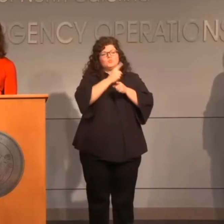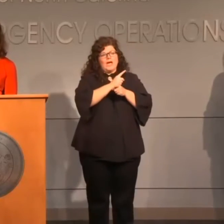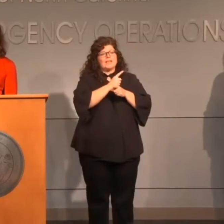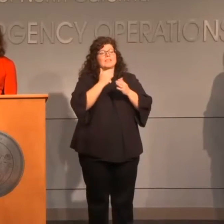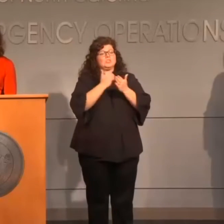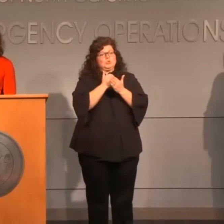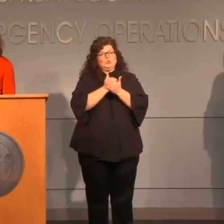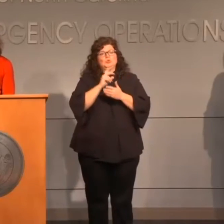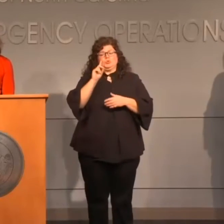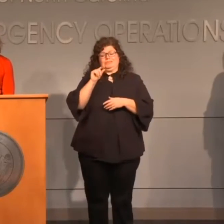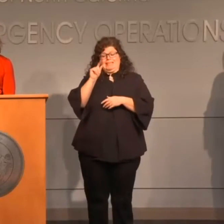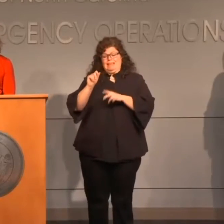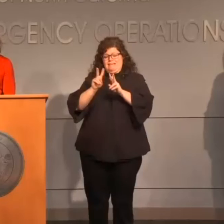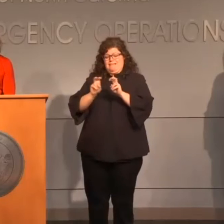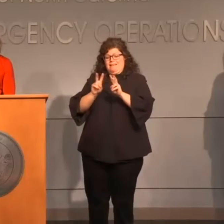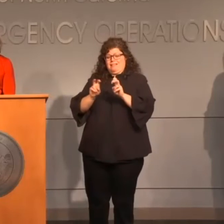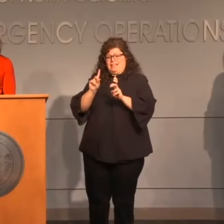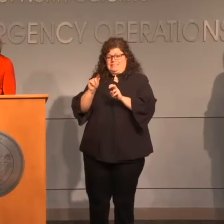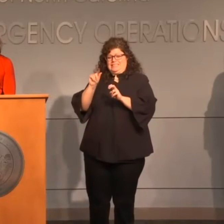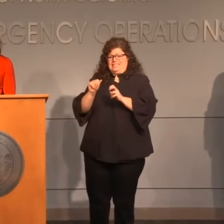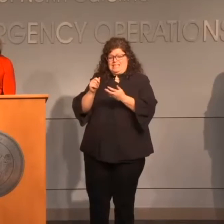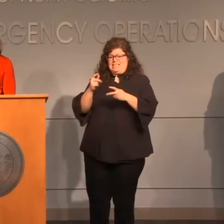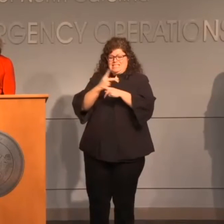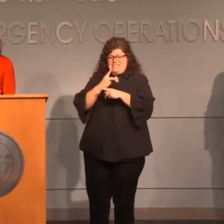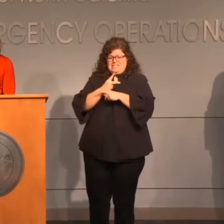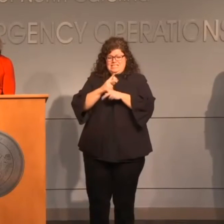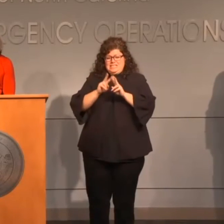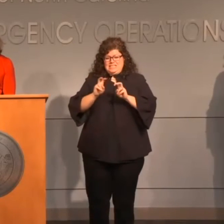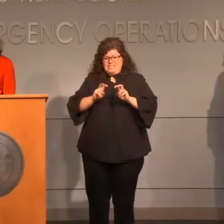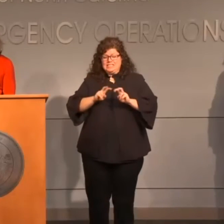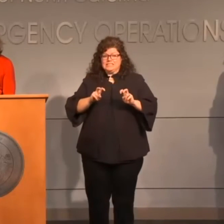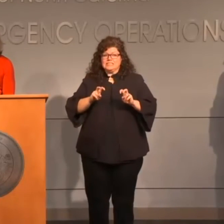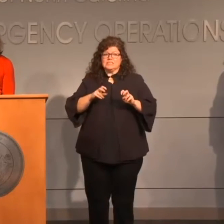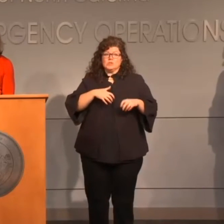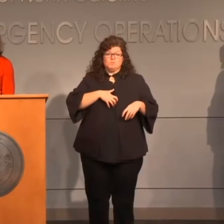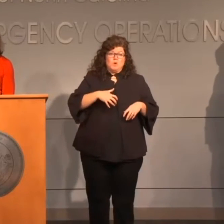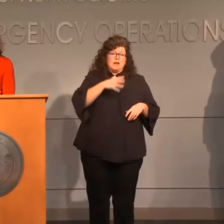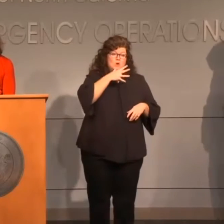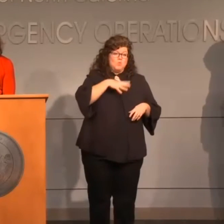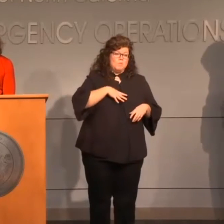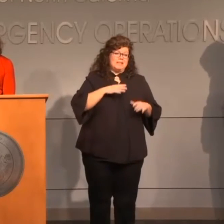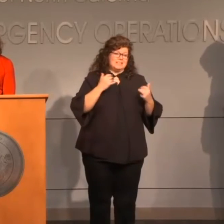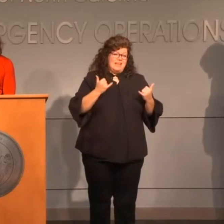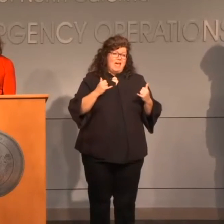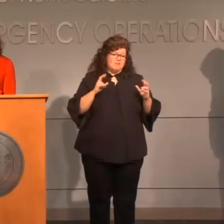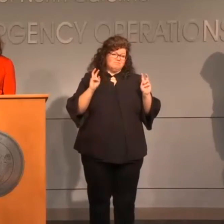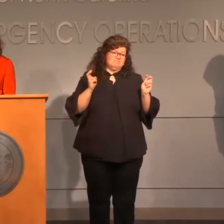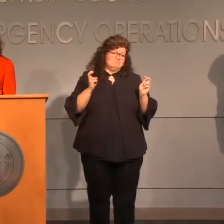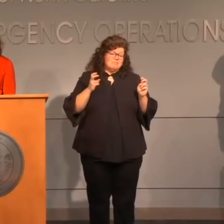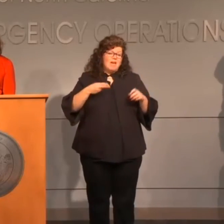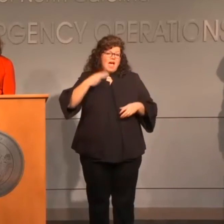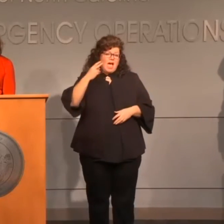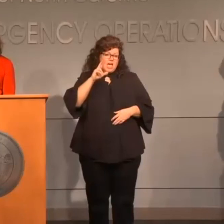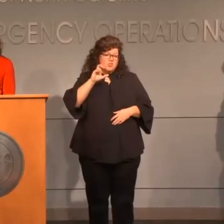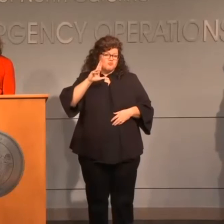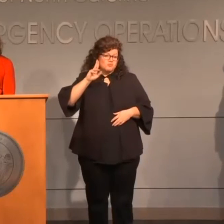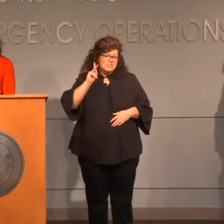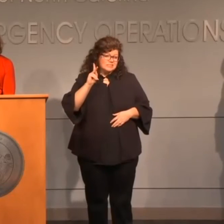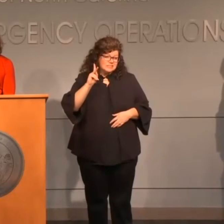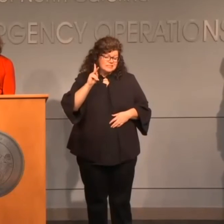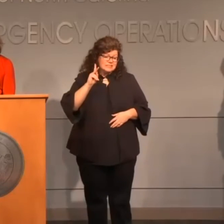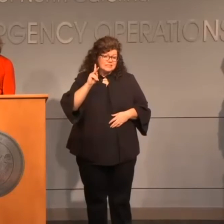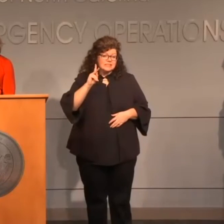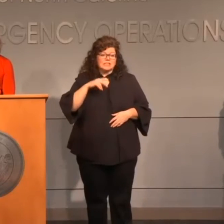data that have pregnant women now in that high-risk category. And so we have that